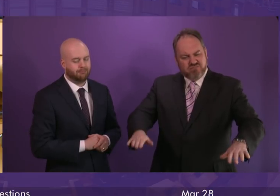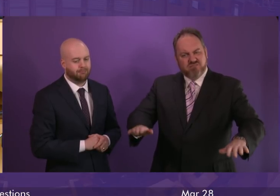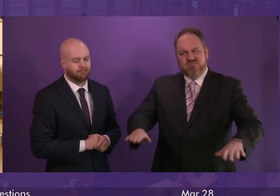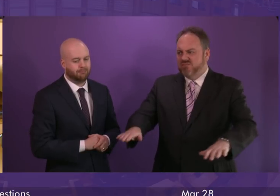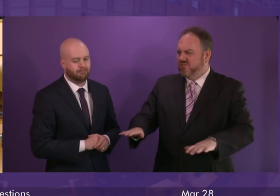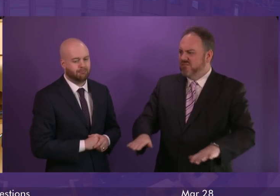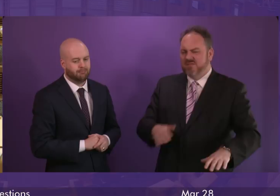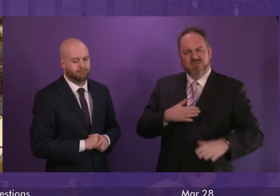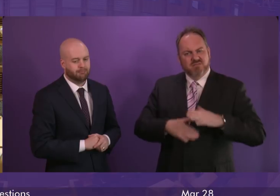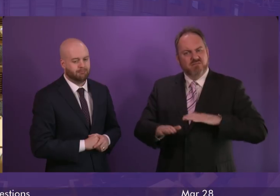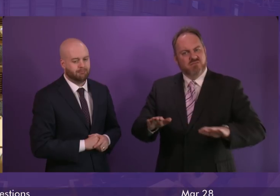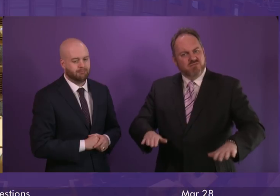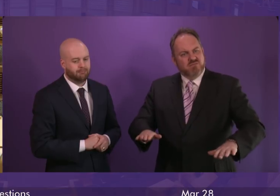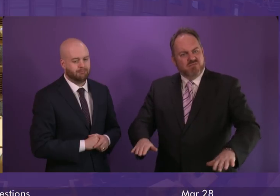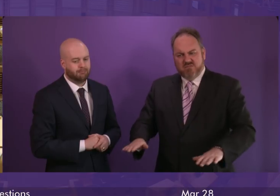Order, please.